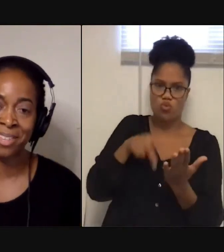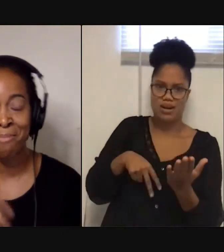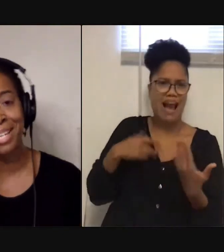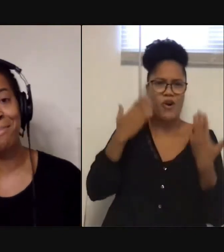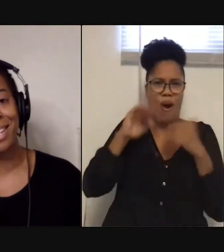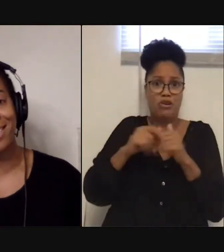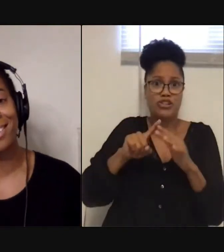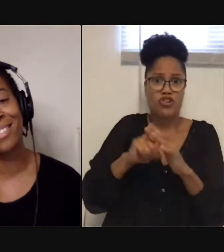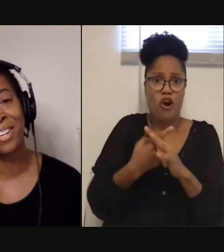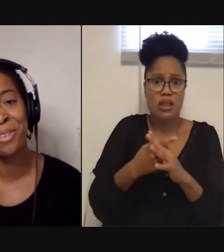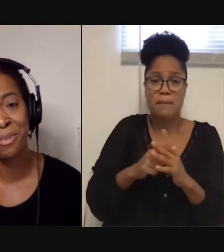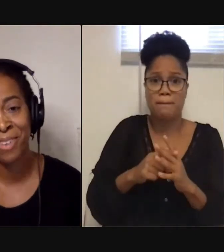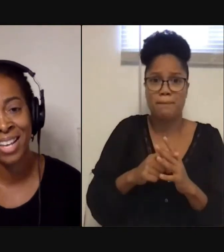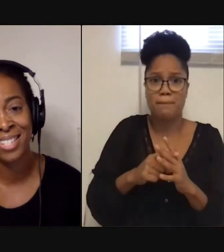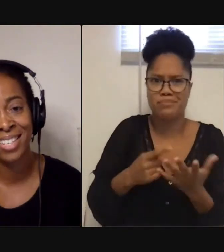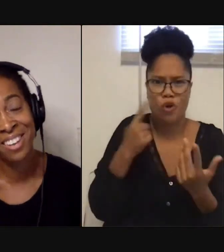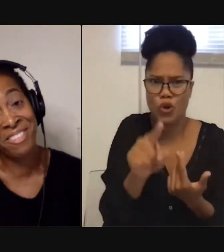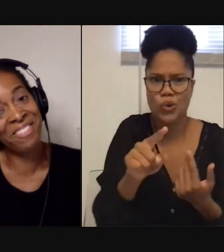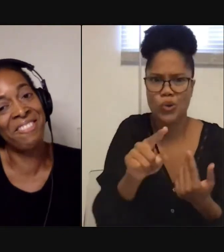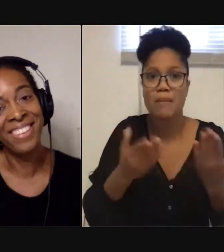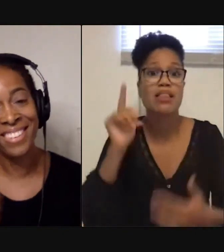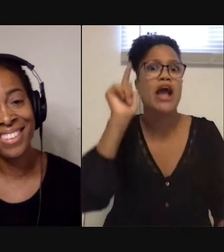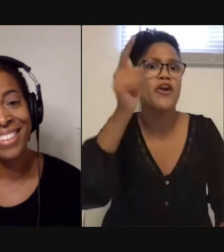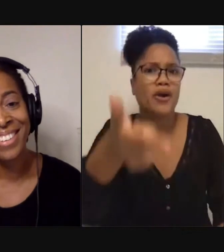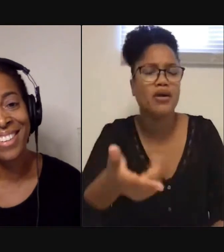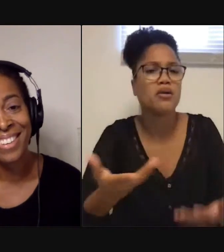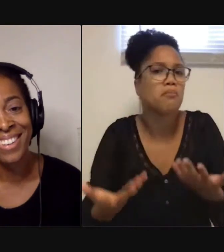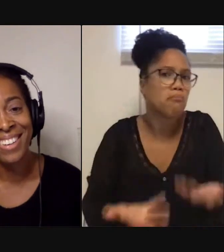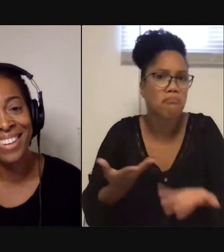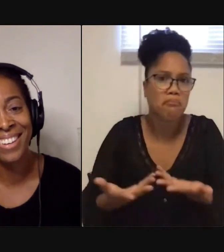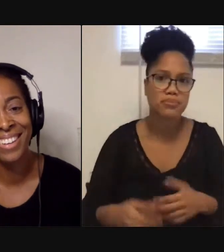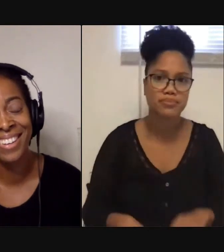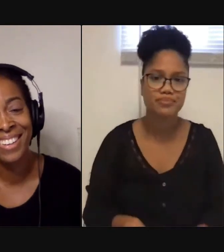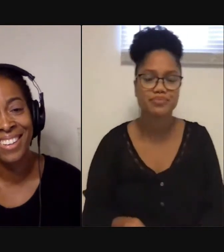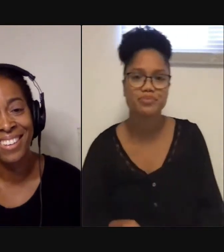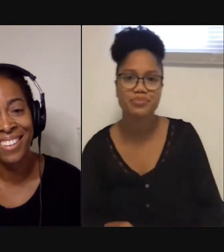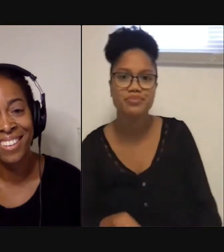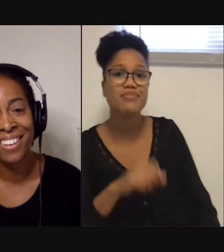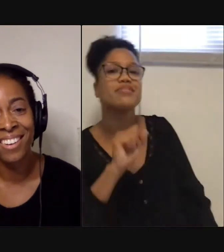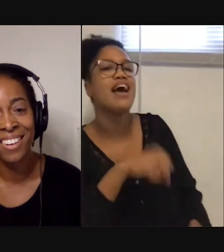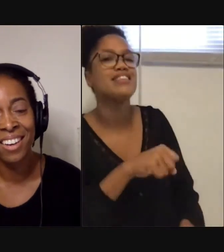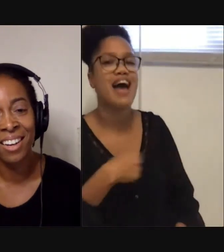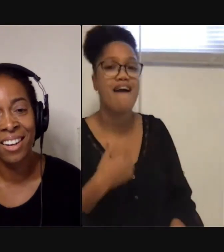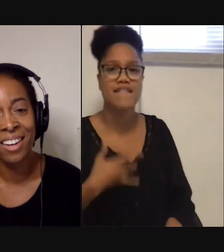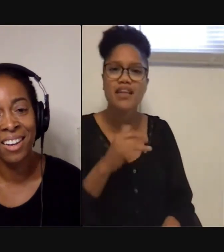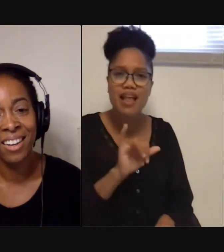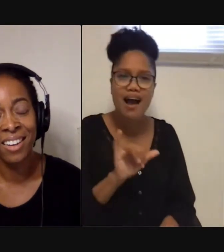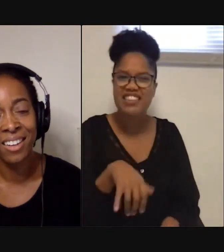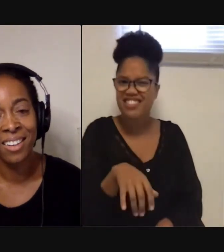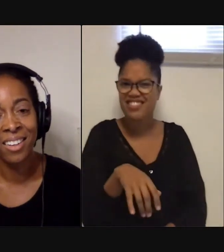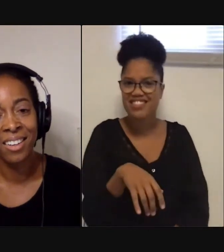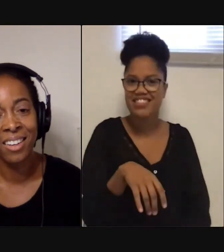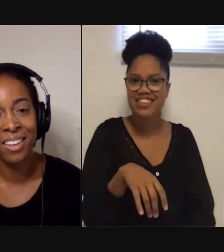for you. That might come later. Yeah. when you're advising. I don't know. Yeah, yeah, yeah, yeah. I mean, I feel like that, that's a,